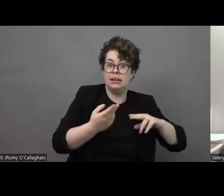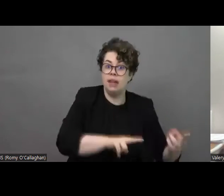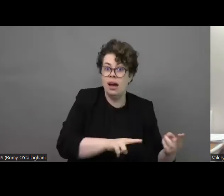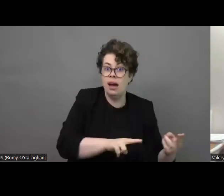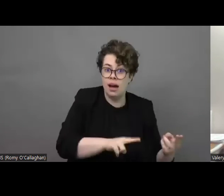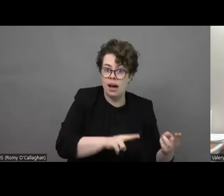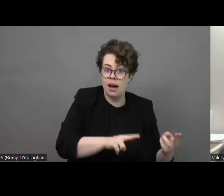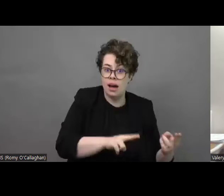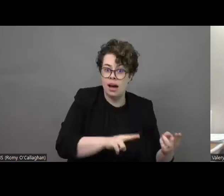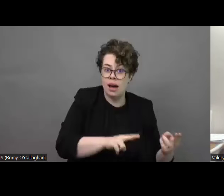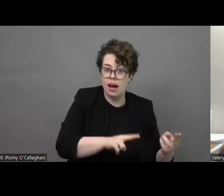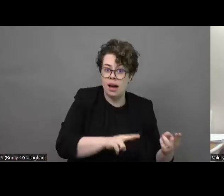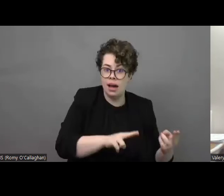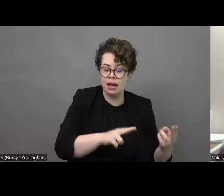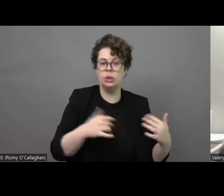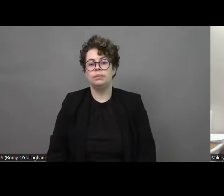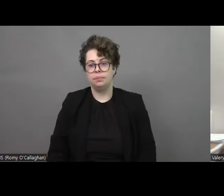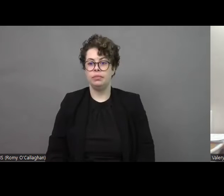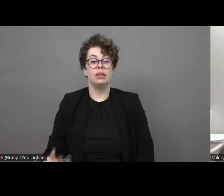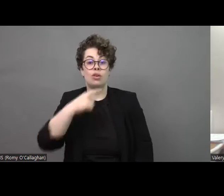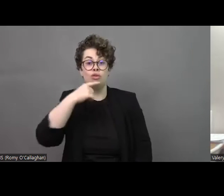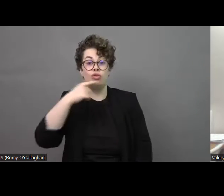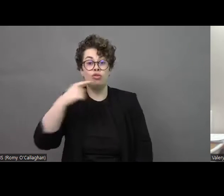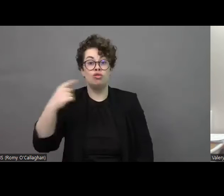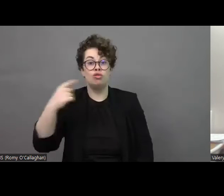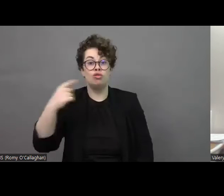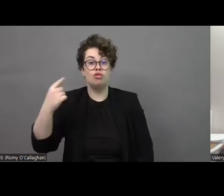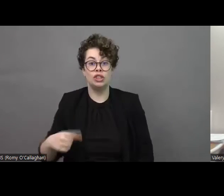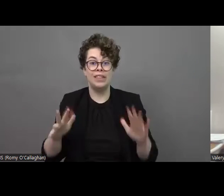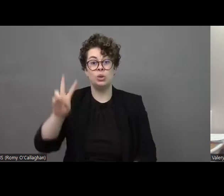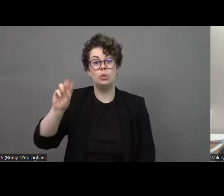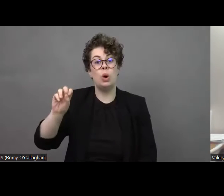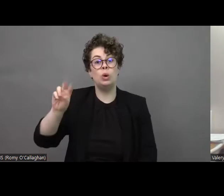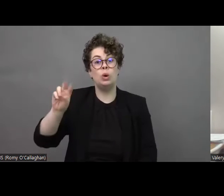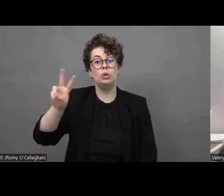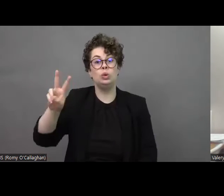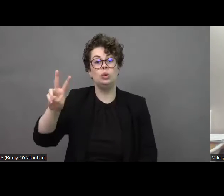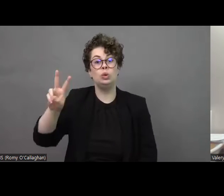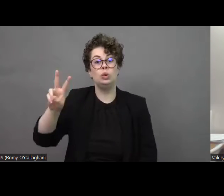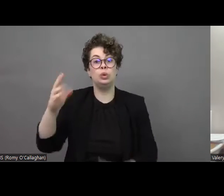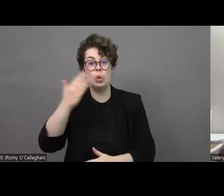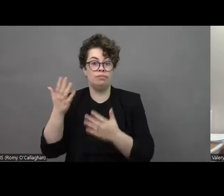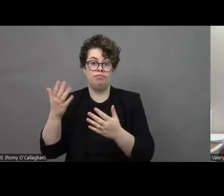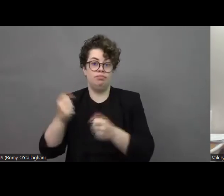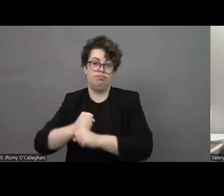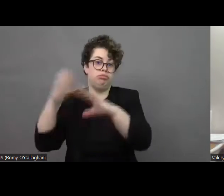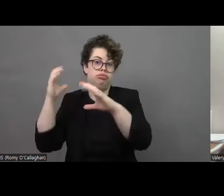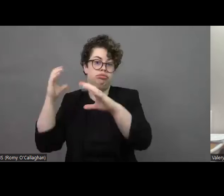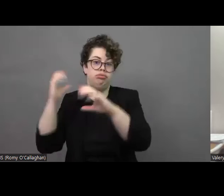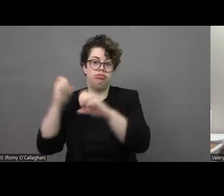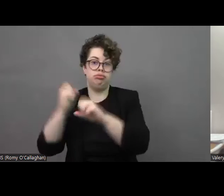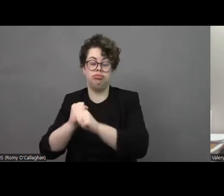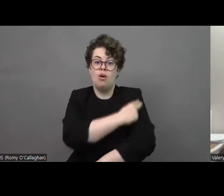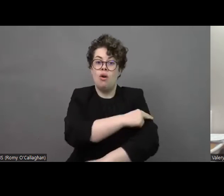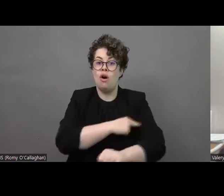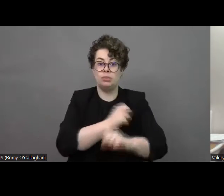Russians have already destroyed 202 schools, 304 hospitals and 1500